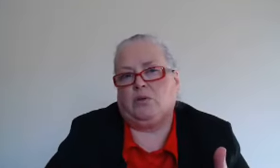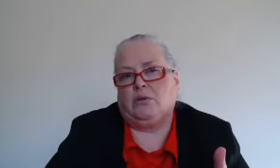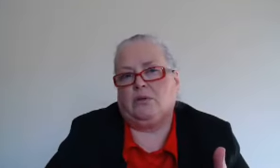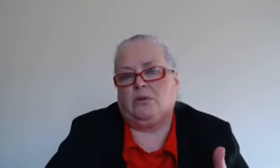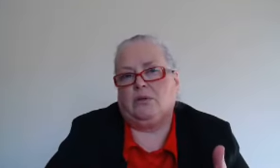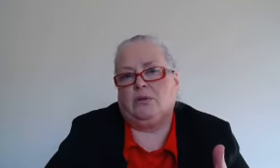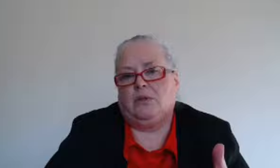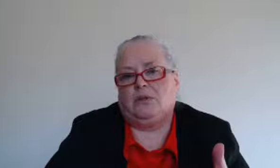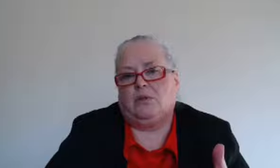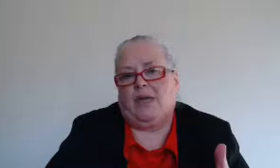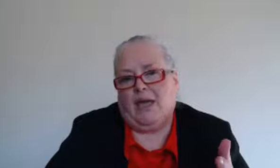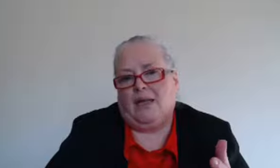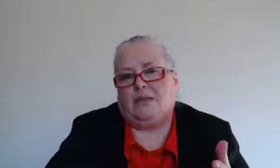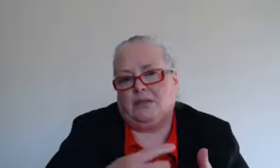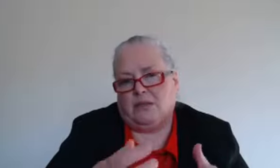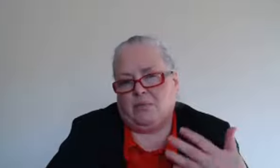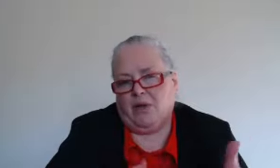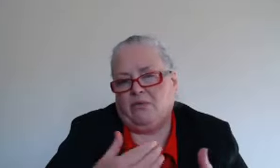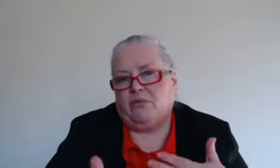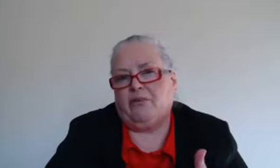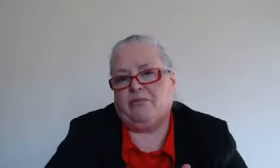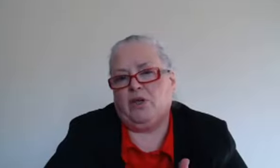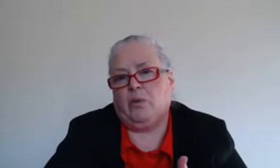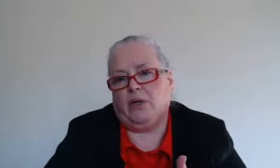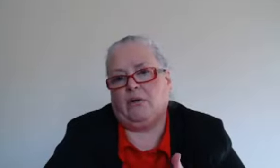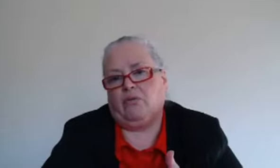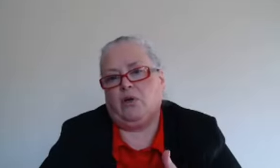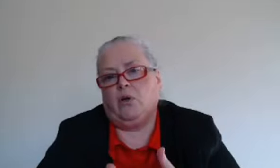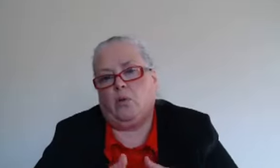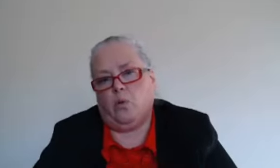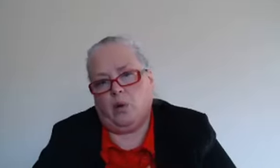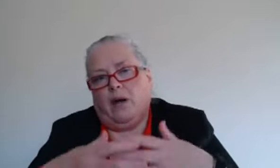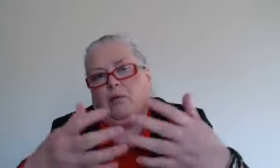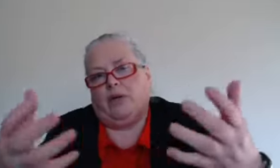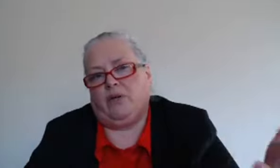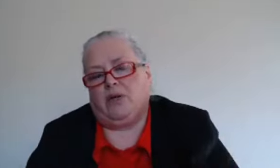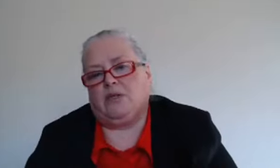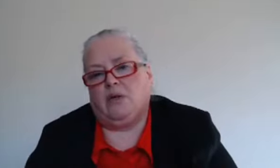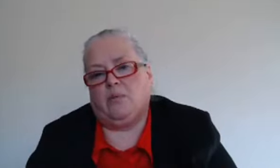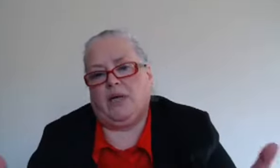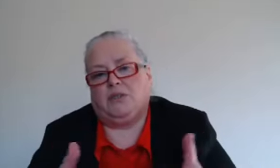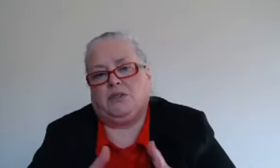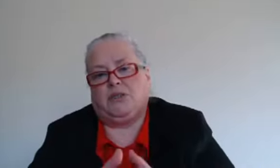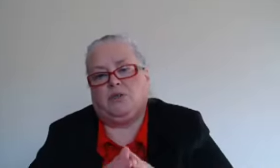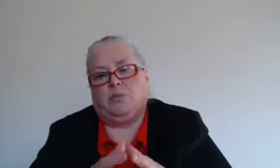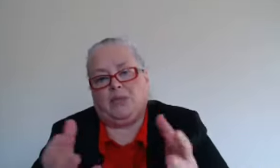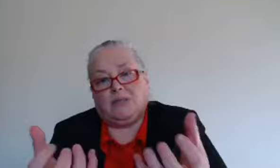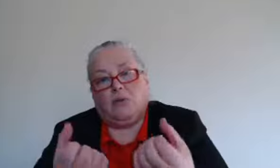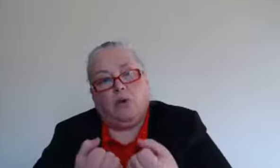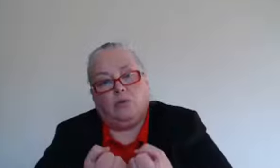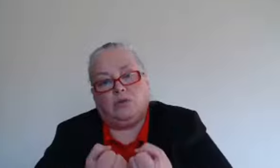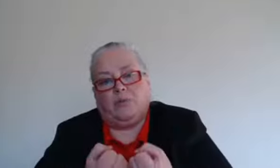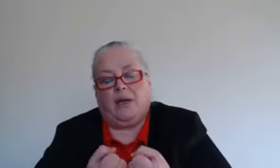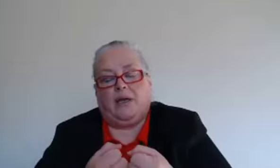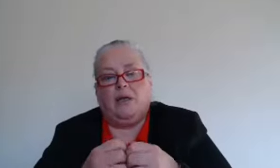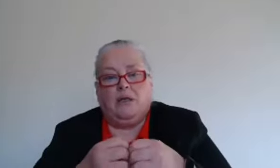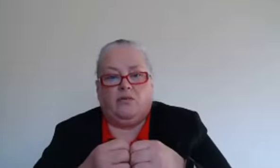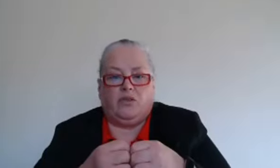so again it's it's a bit of a review here of where we're giving our time and energy to but that's going to hold you back if you're